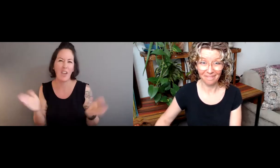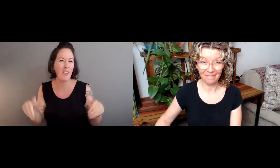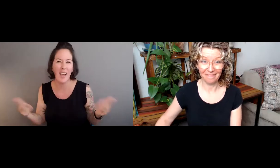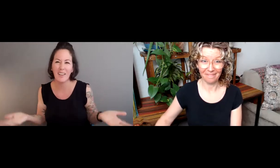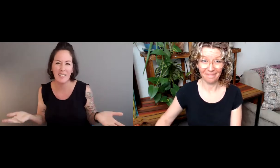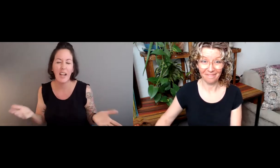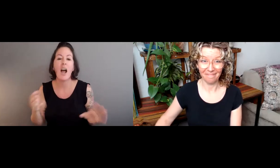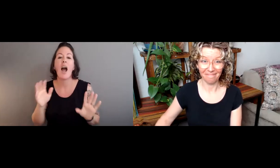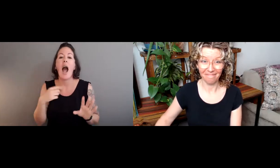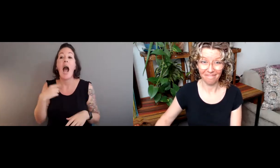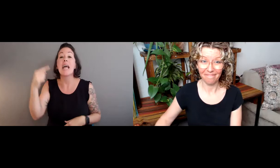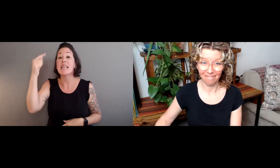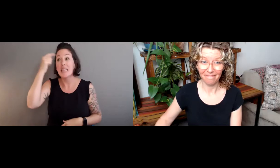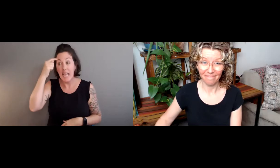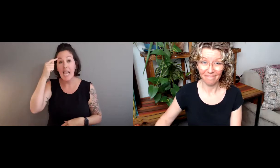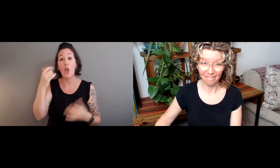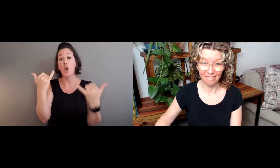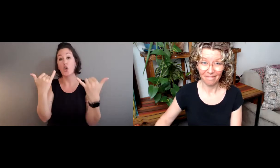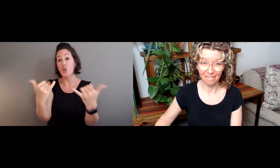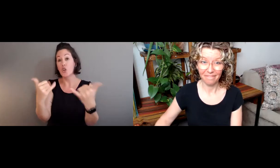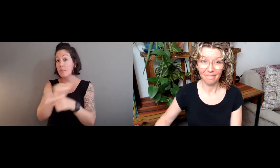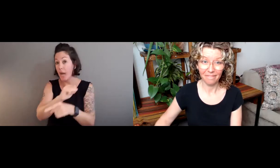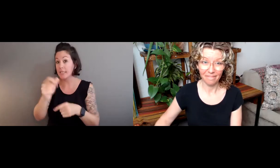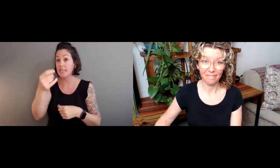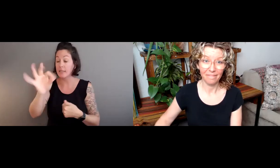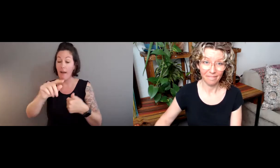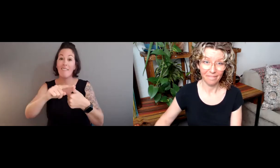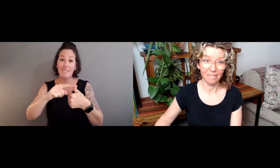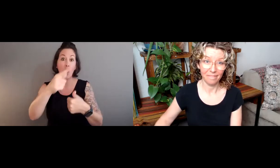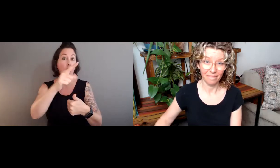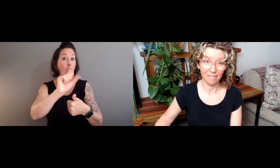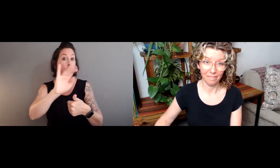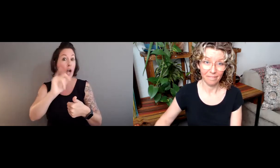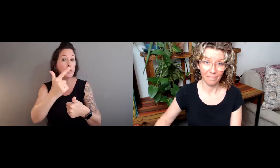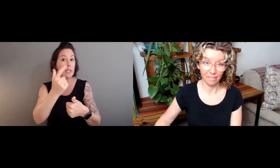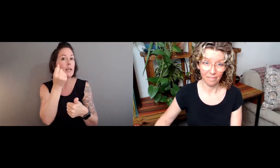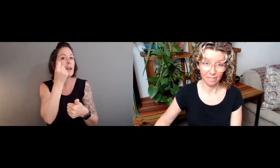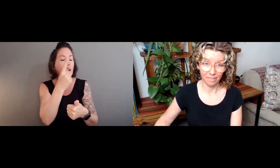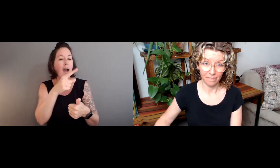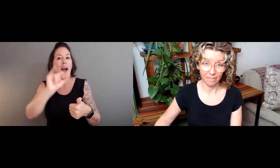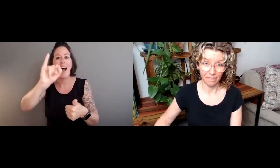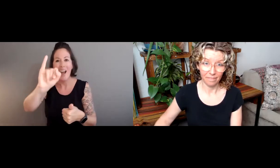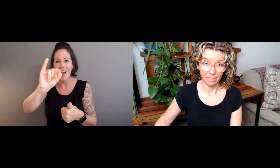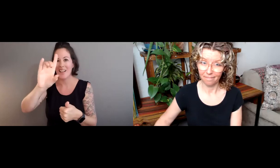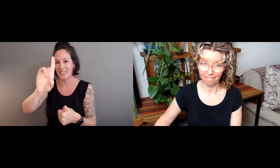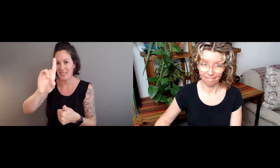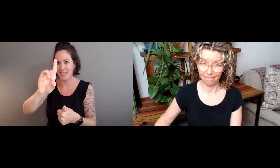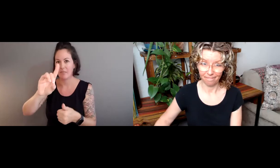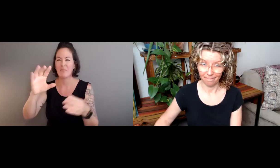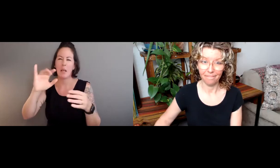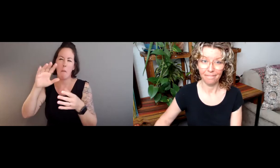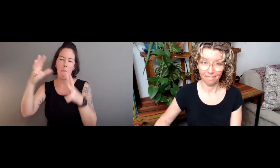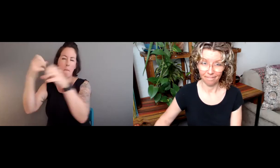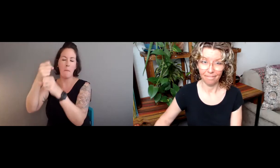expression, body movements, what is best is something that we haven't figured out yet. The current practices of